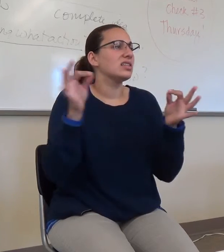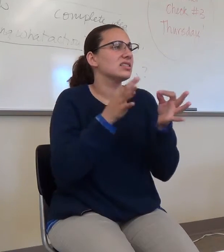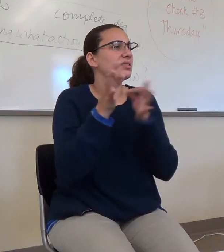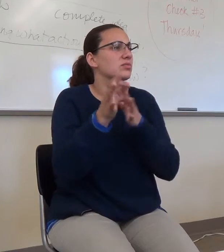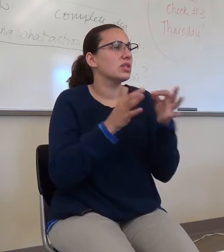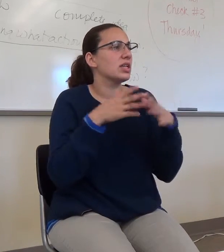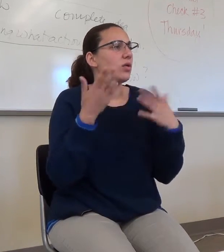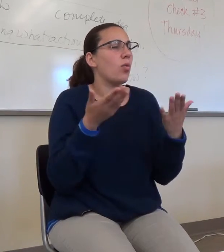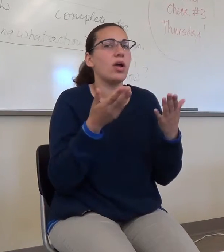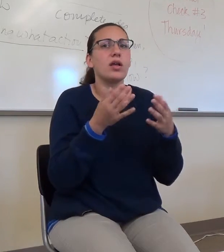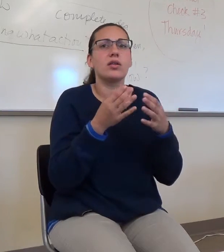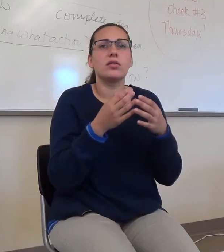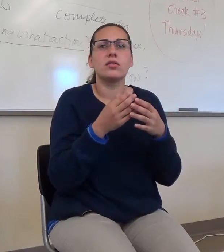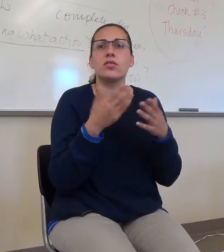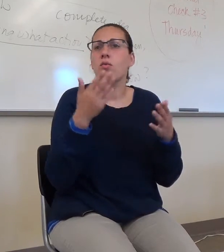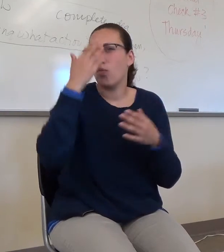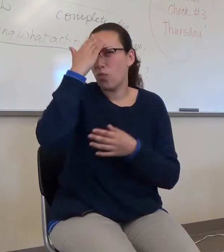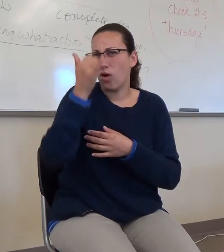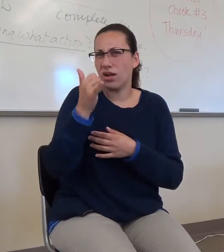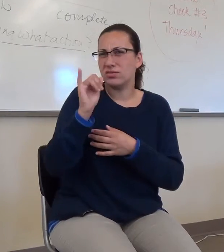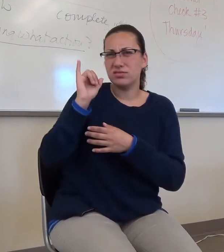What purpose does that sentence serve?